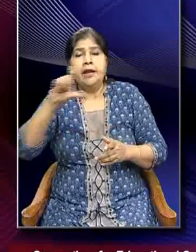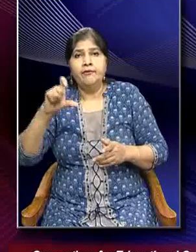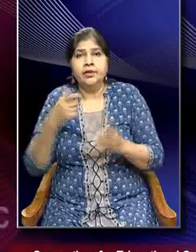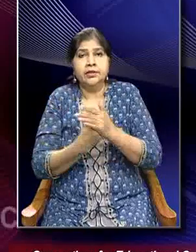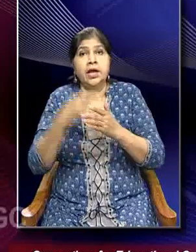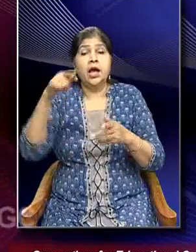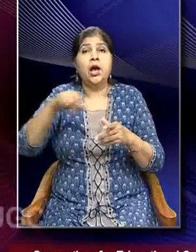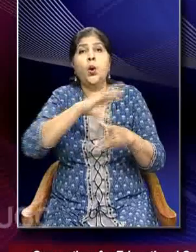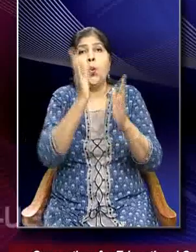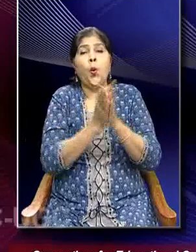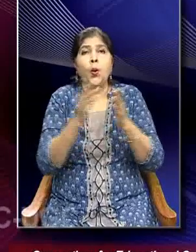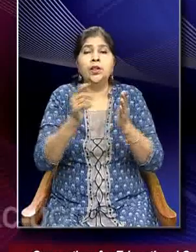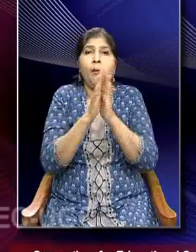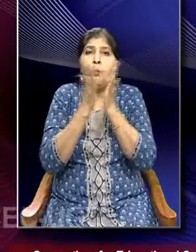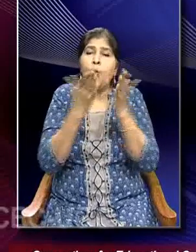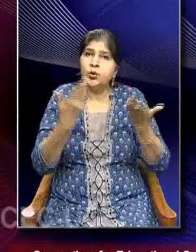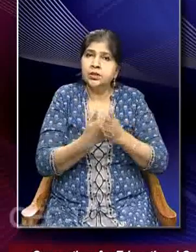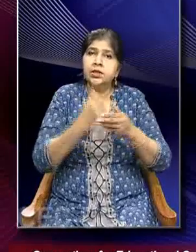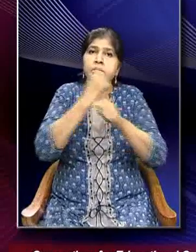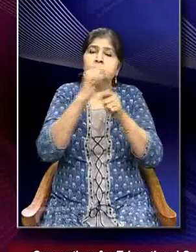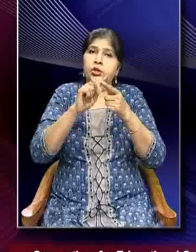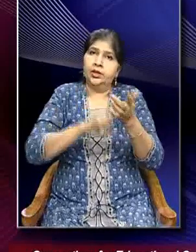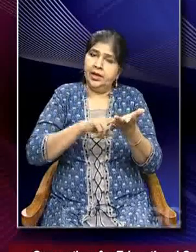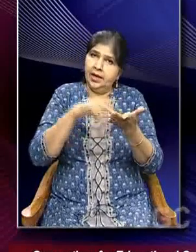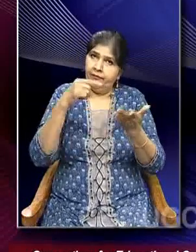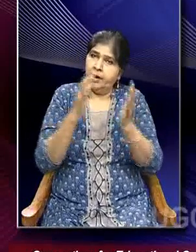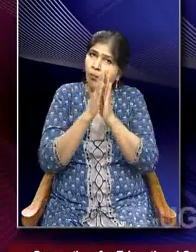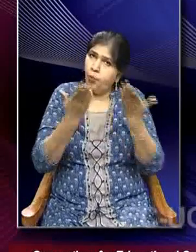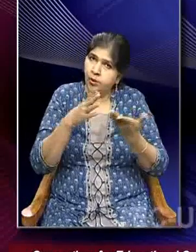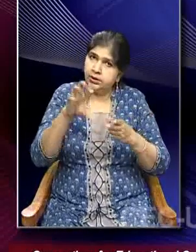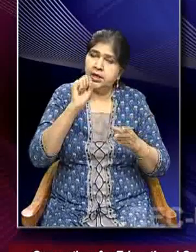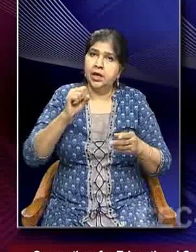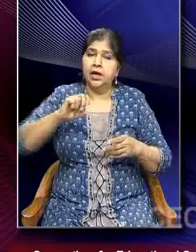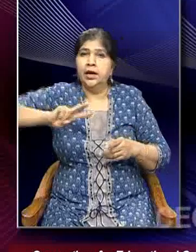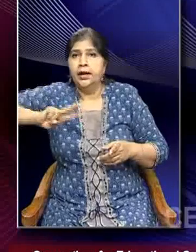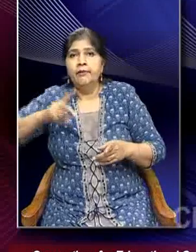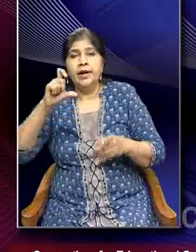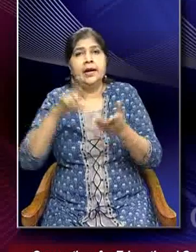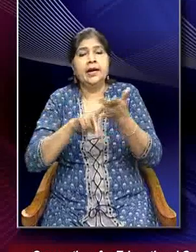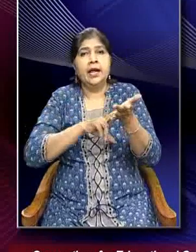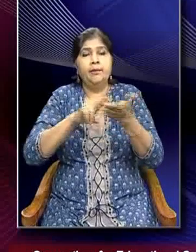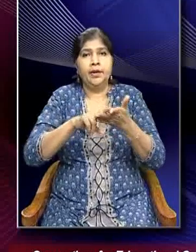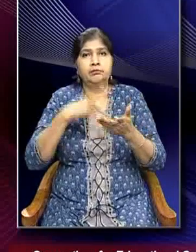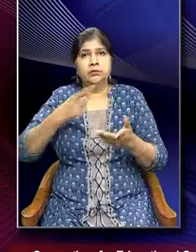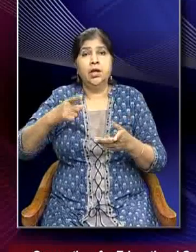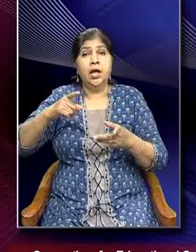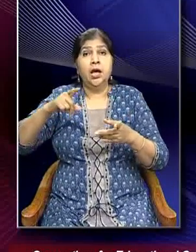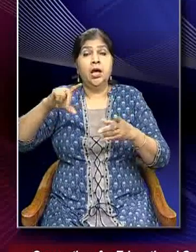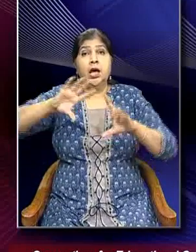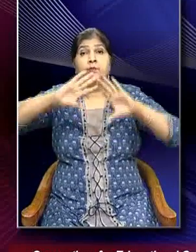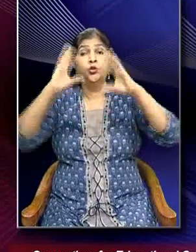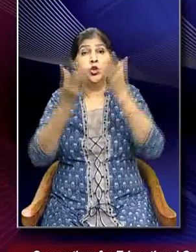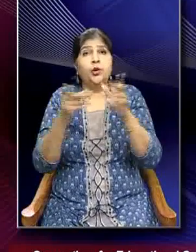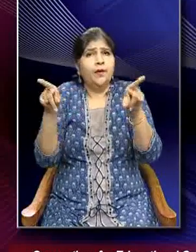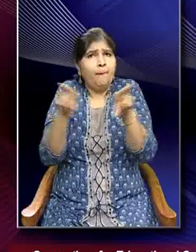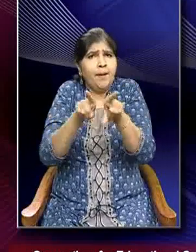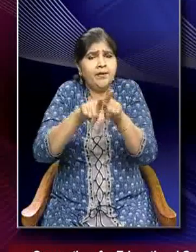get from all the textbooks, geographical textbooks. Whereas climate, when we look at from the geographical perspective,